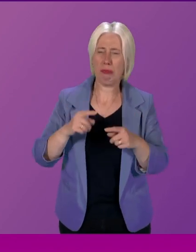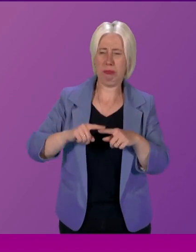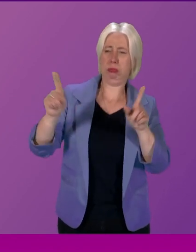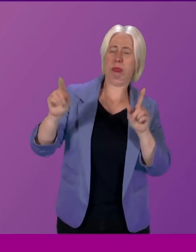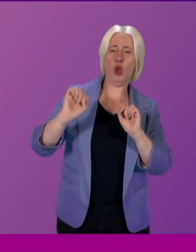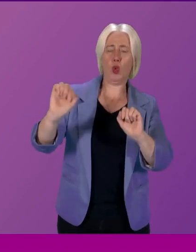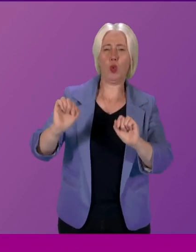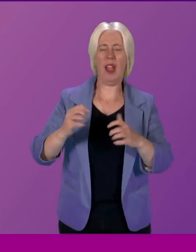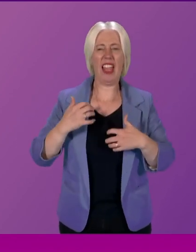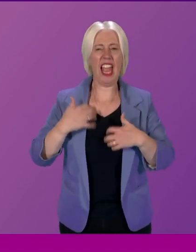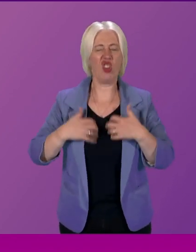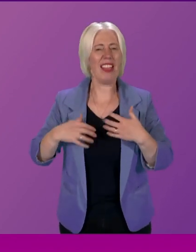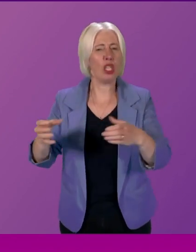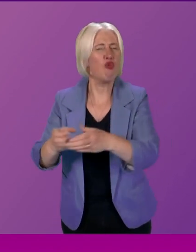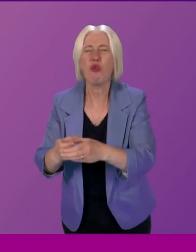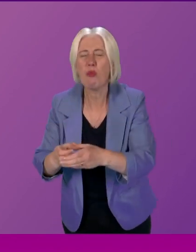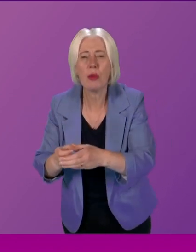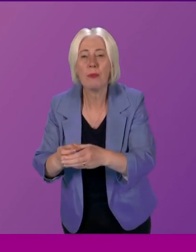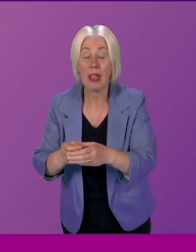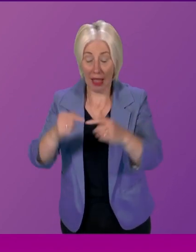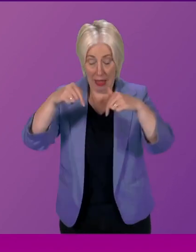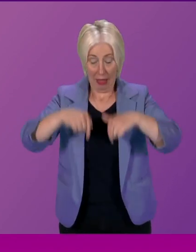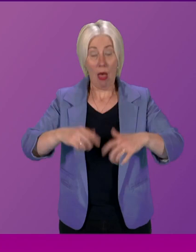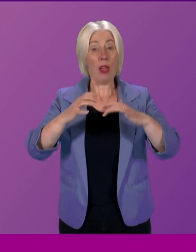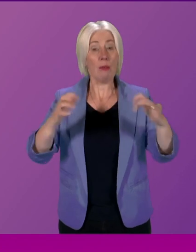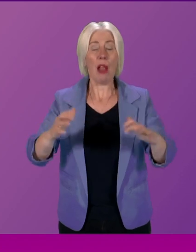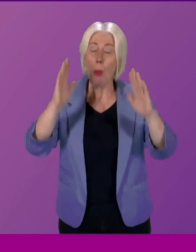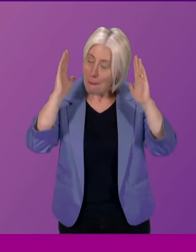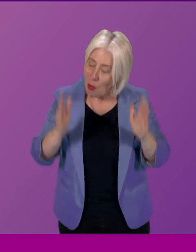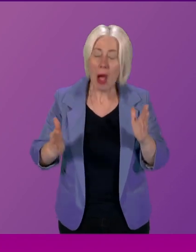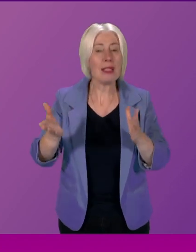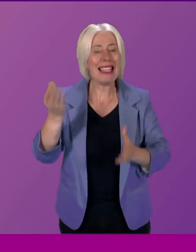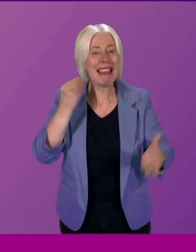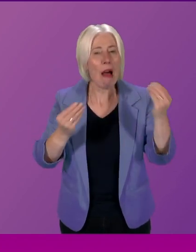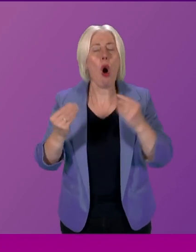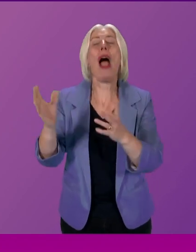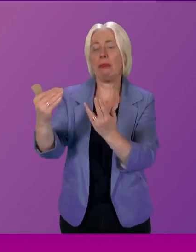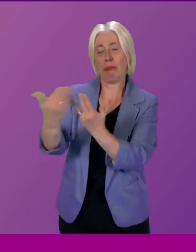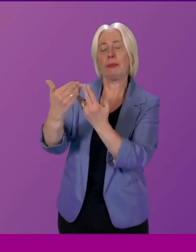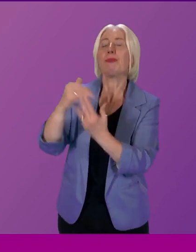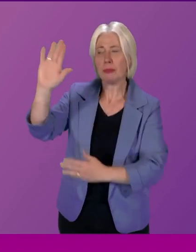This Parliament needs to hear from those people happy to. John Mason.